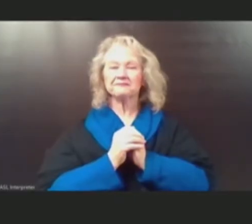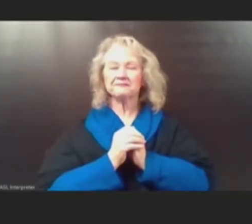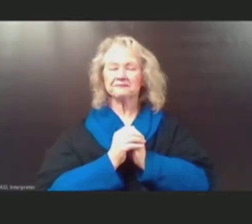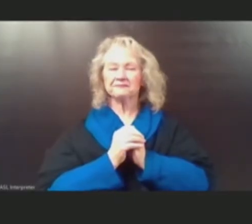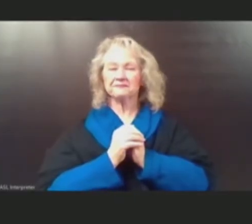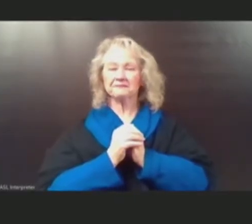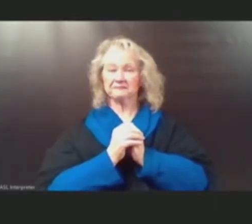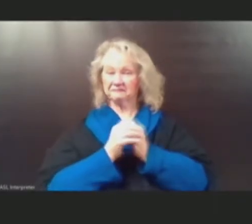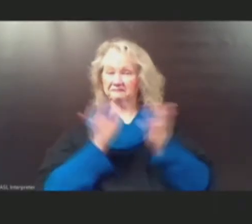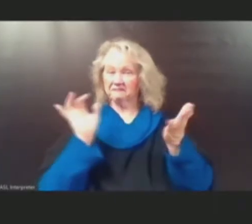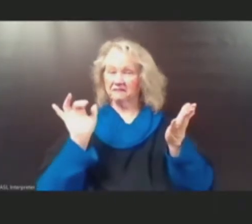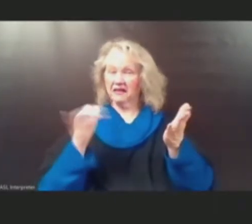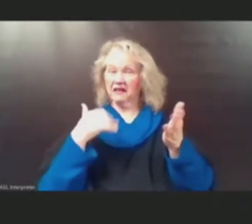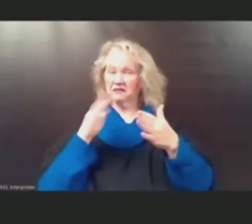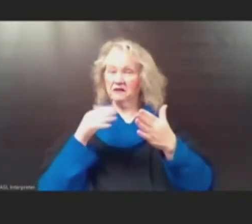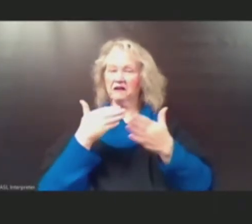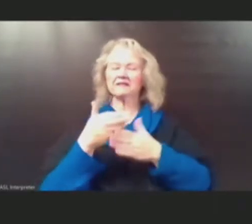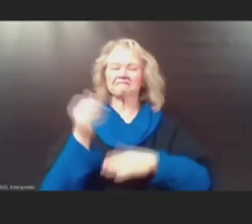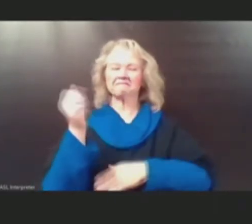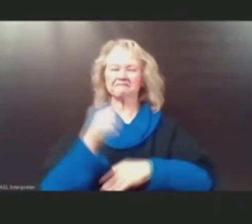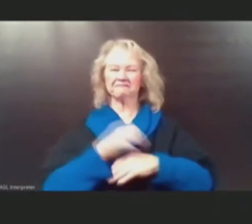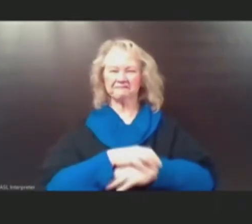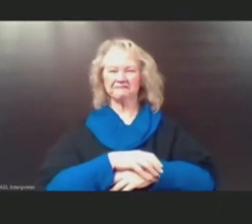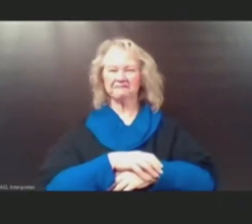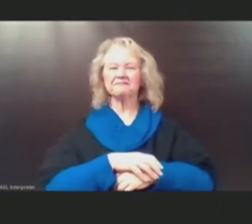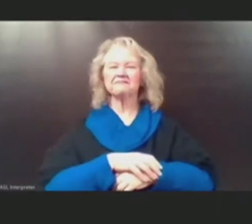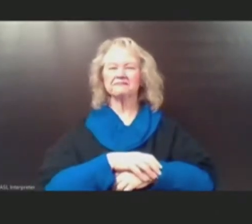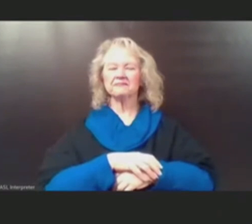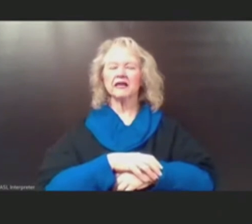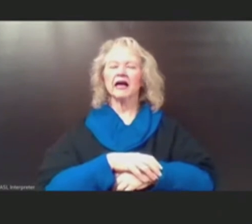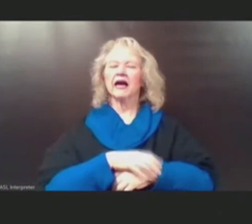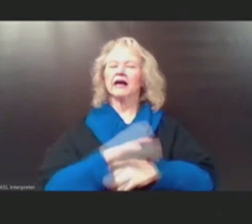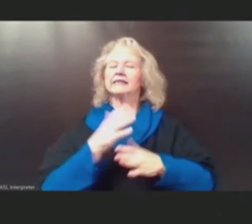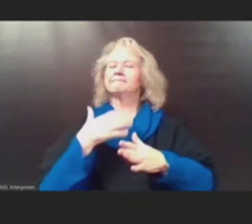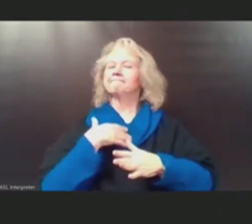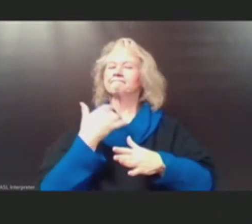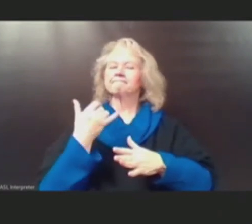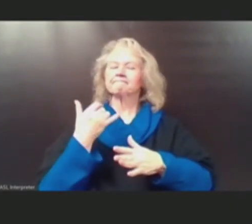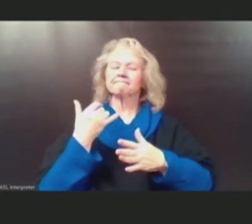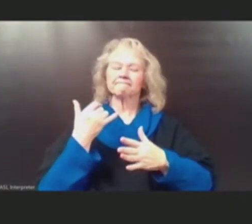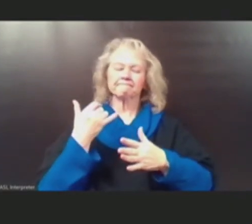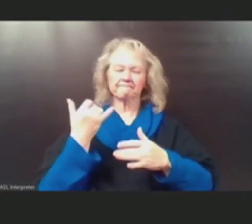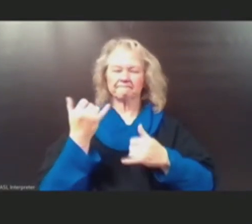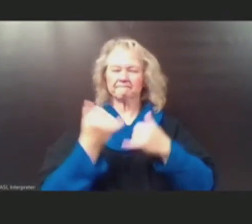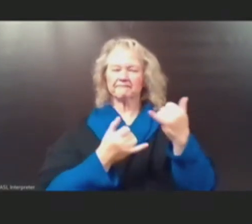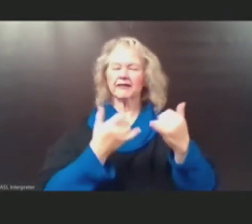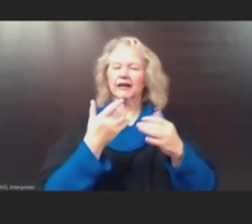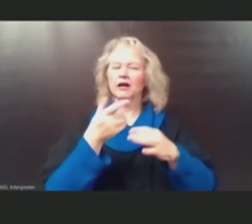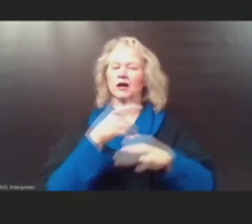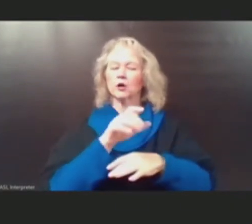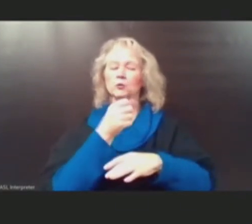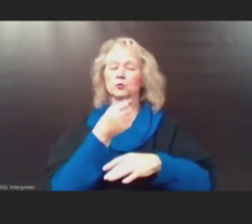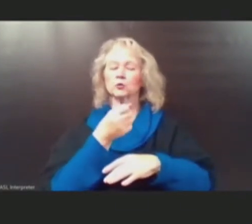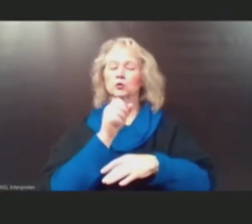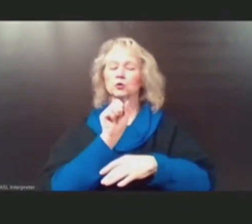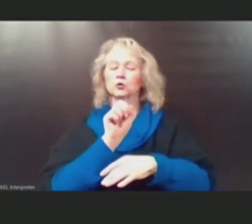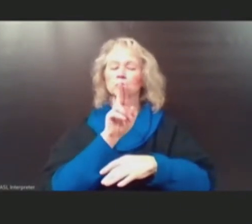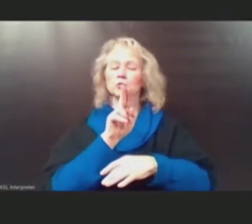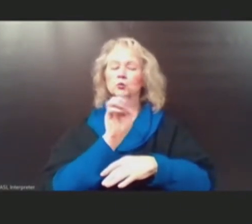Is that it, Pete? That's it. Let me just follow up on Sue Hague's excellent question.